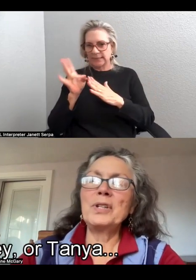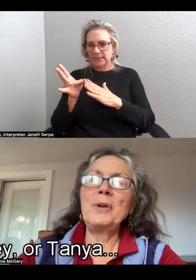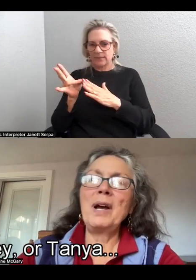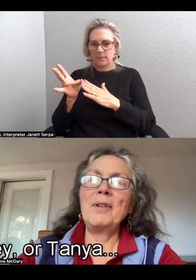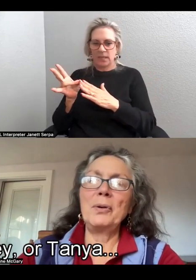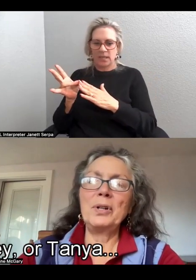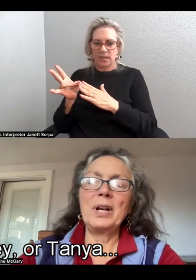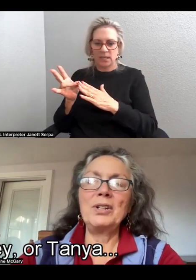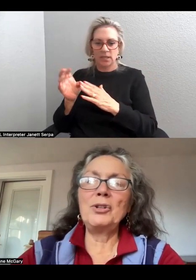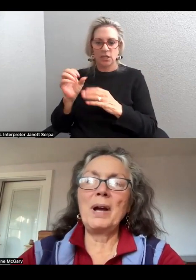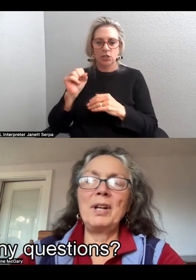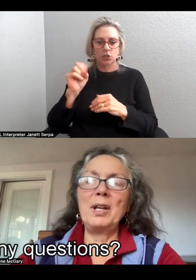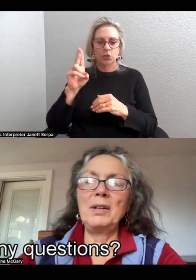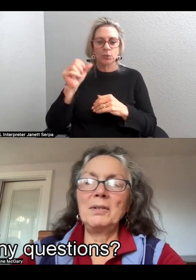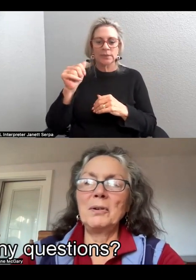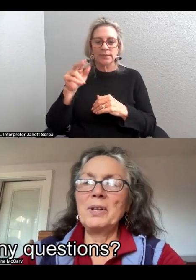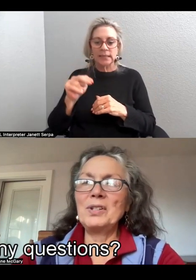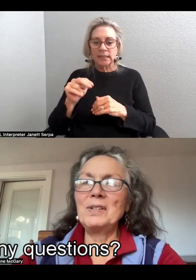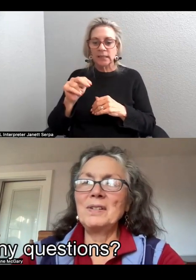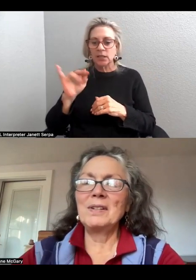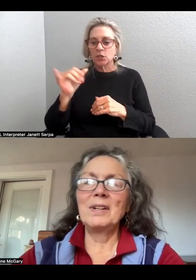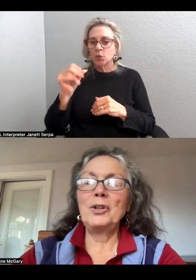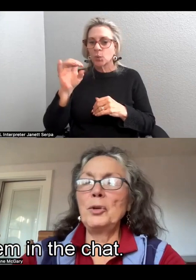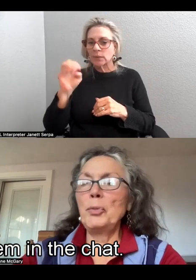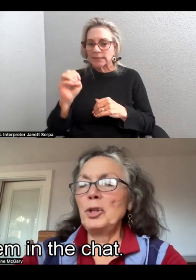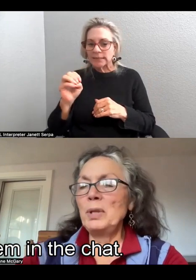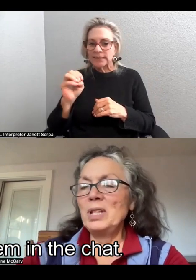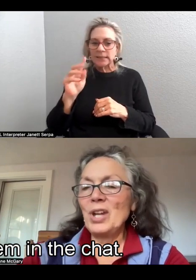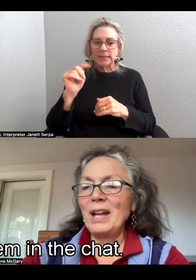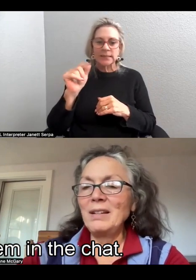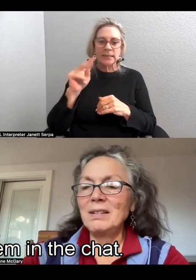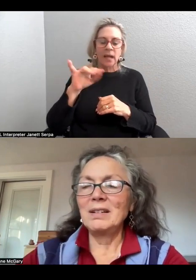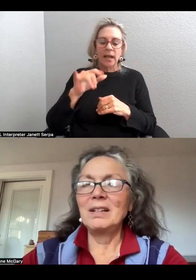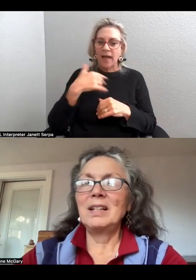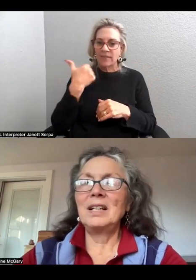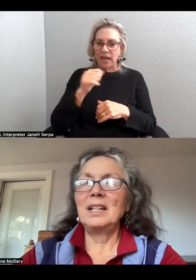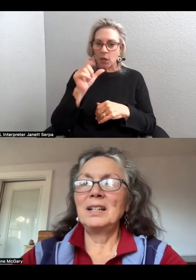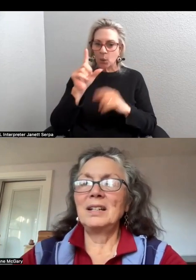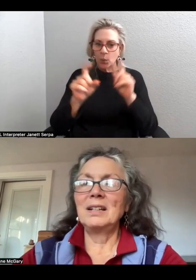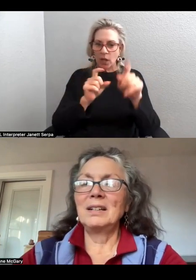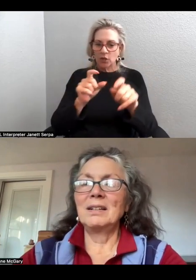Susan or Josie or Tanya, do you have any questions? You can put them in the chat.